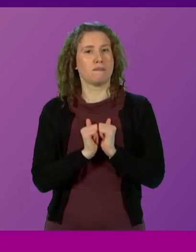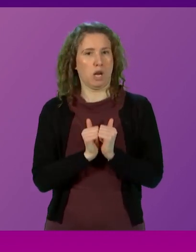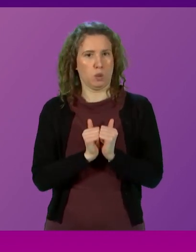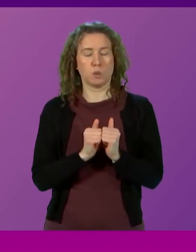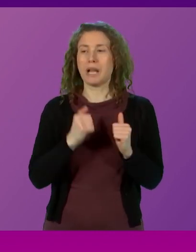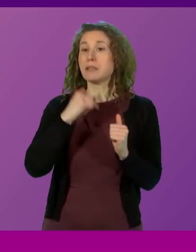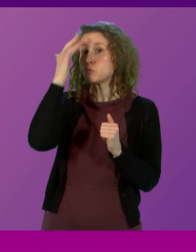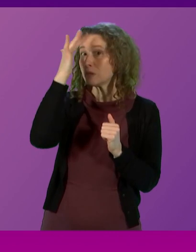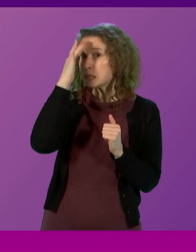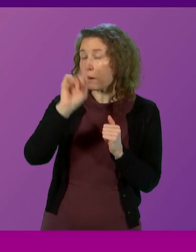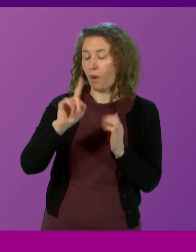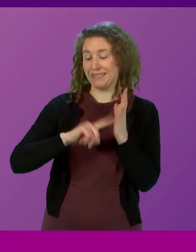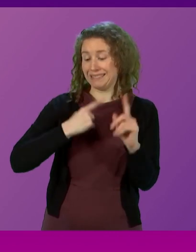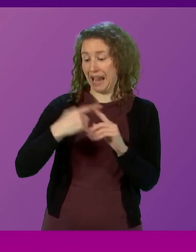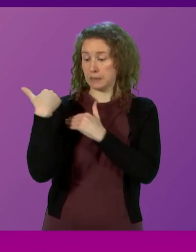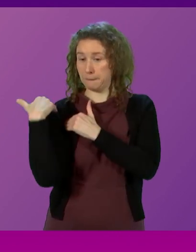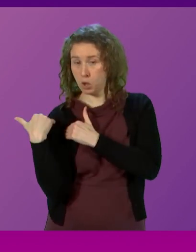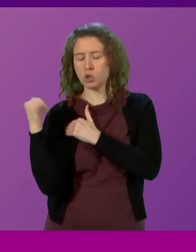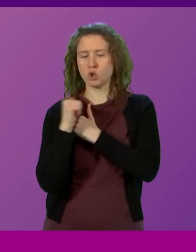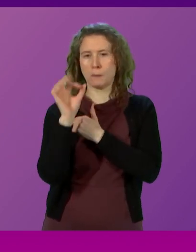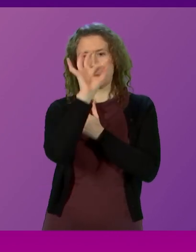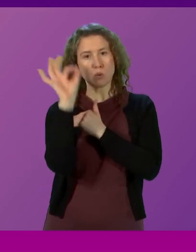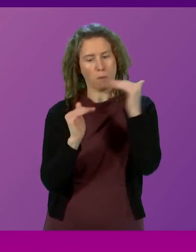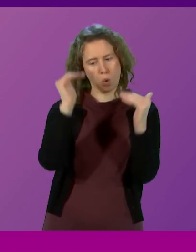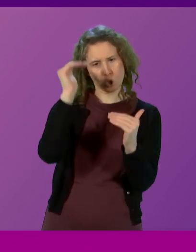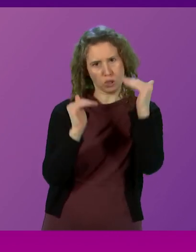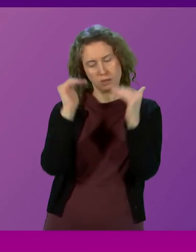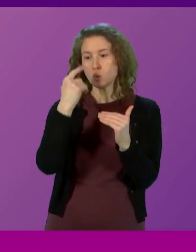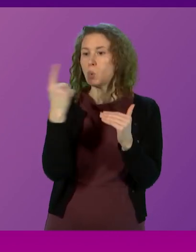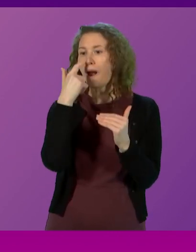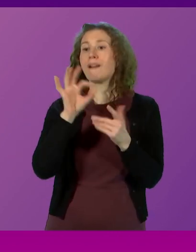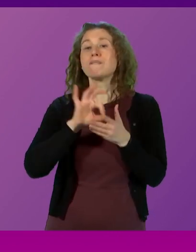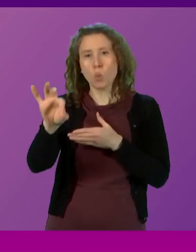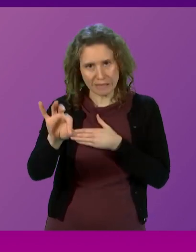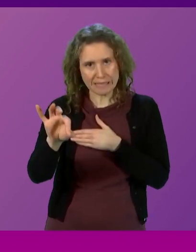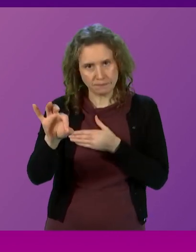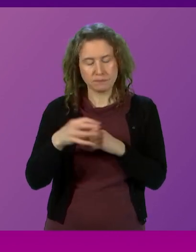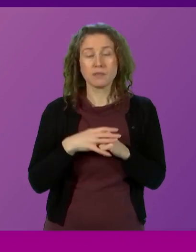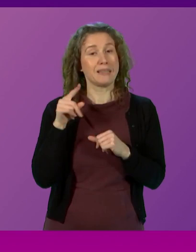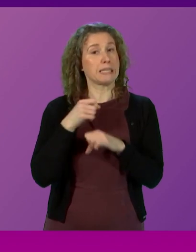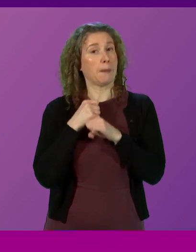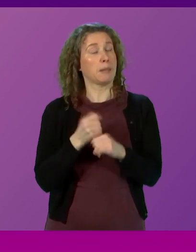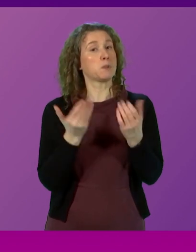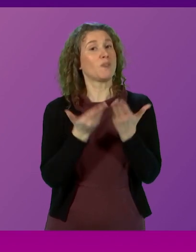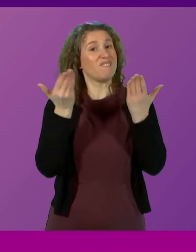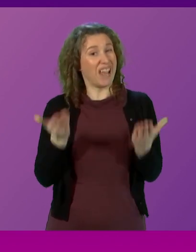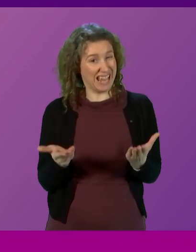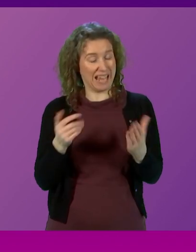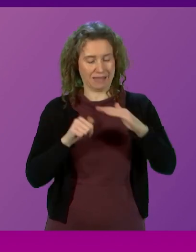principle that the tax burden should be proportionate to the ability to pay. This commitment to fairness is what